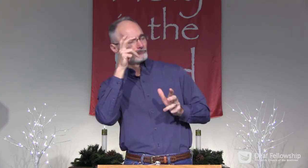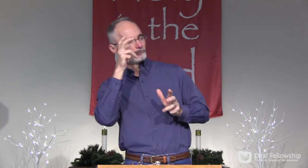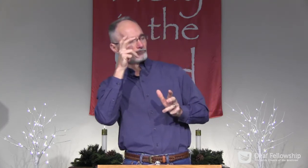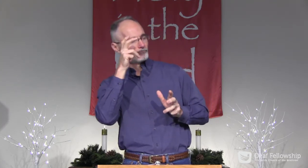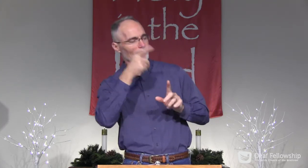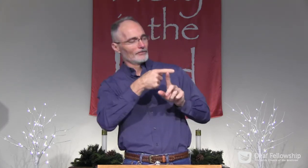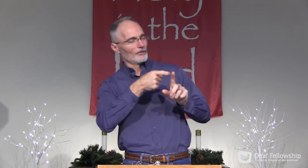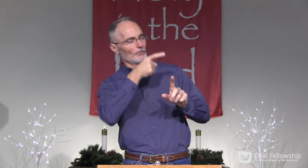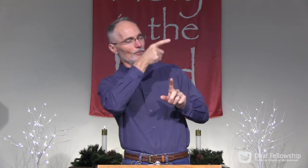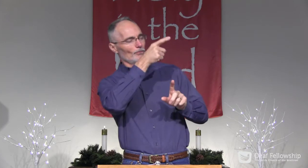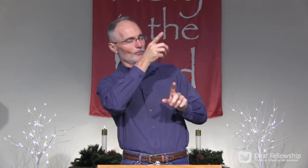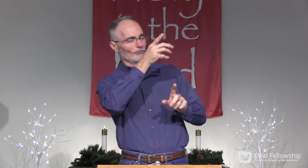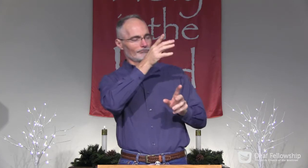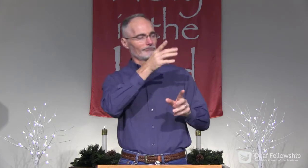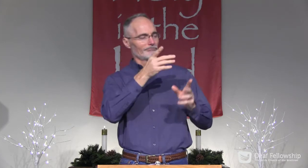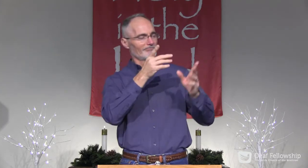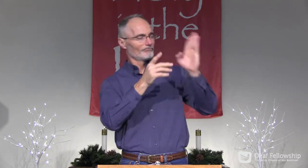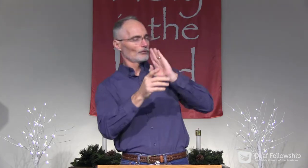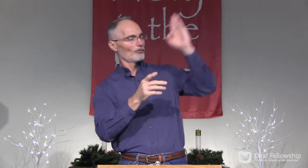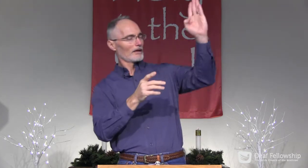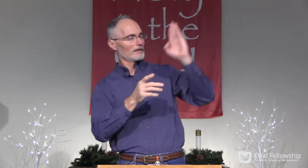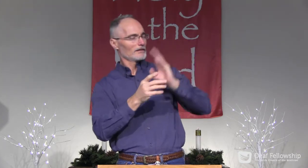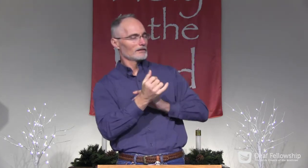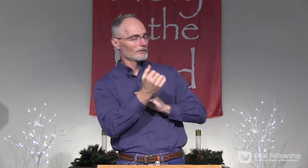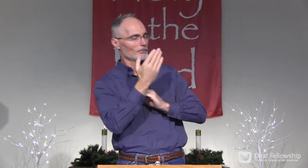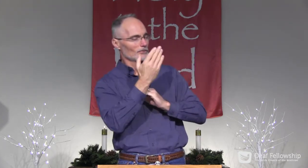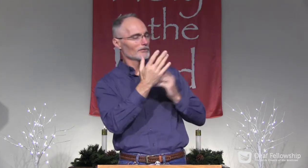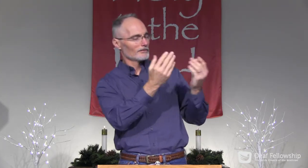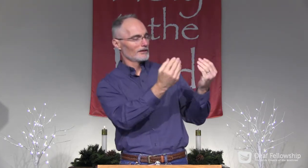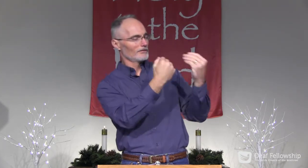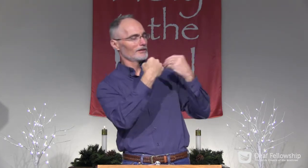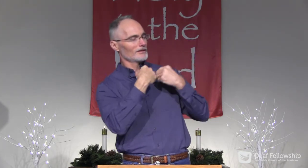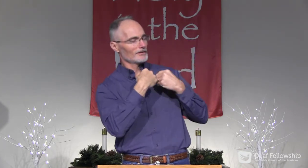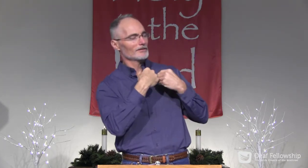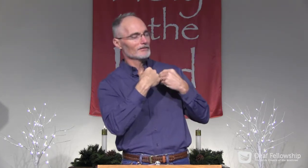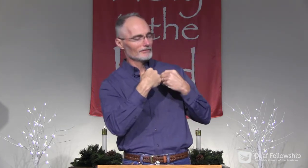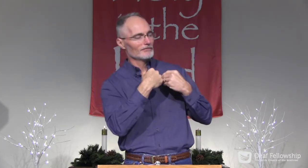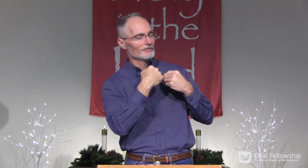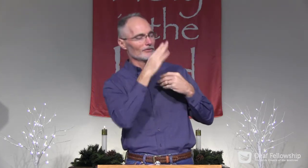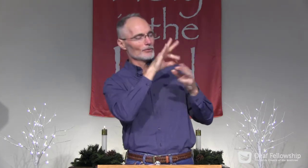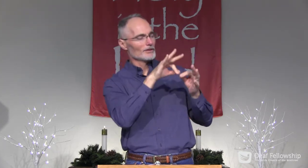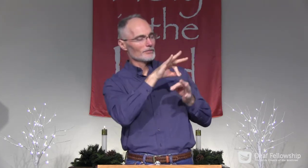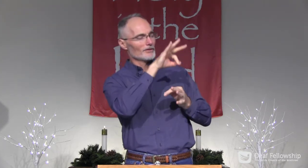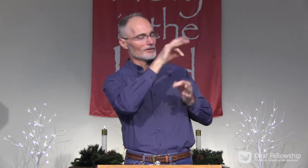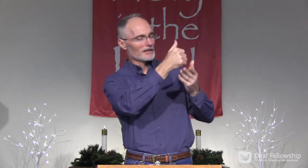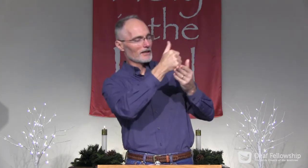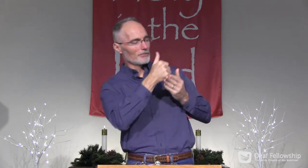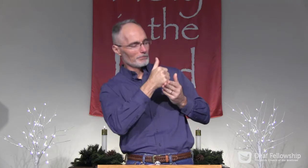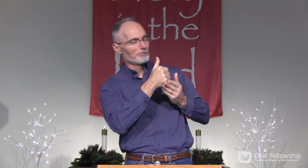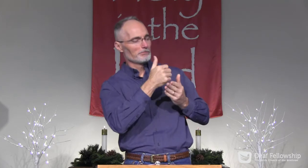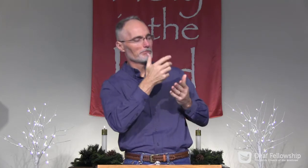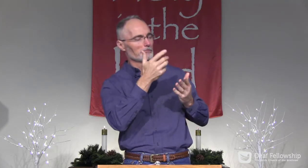Lord, we need to hear from you directly this morning. Give us your spirit.